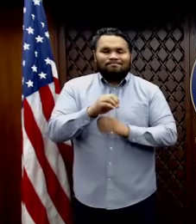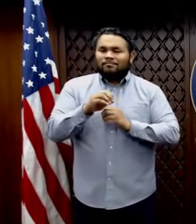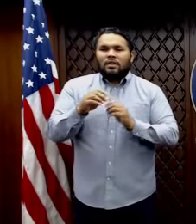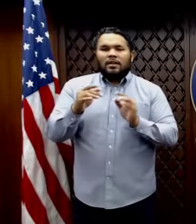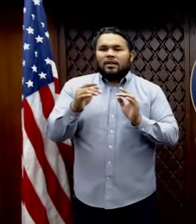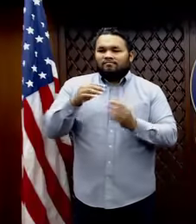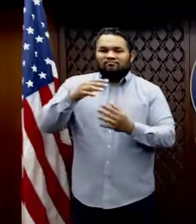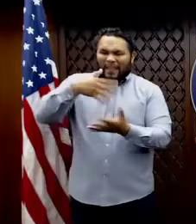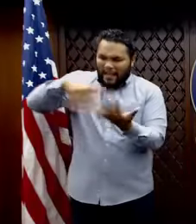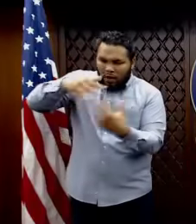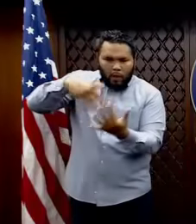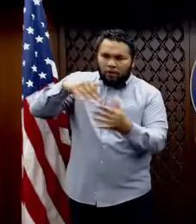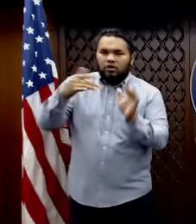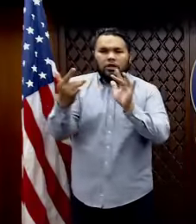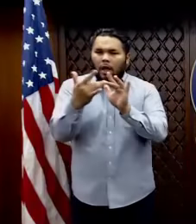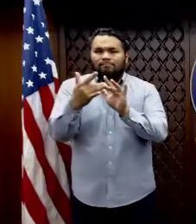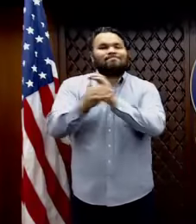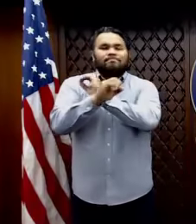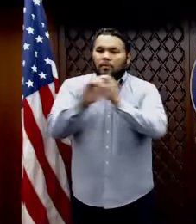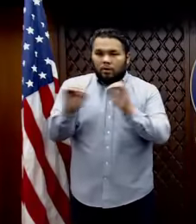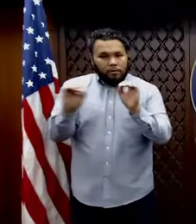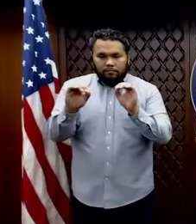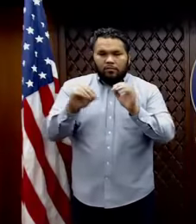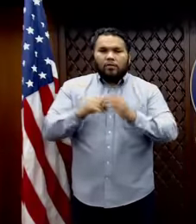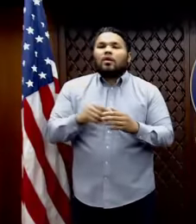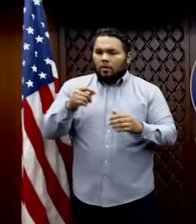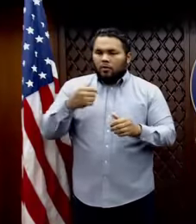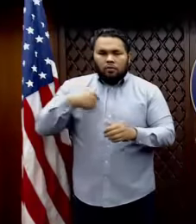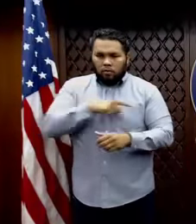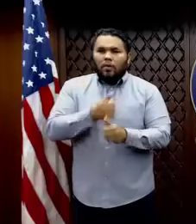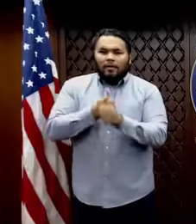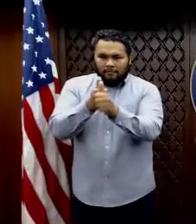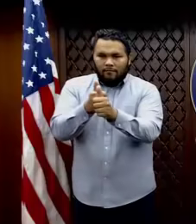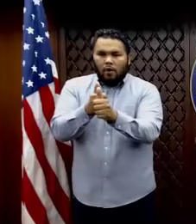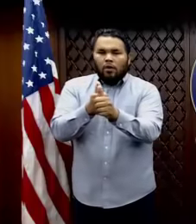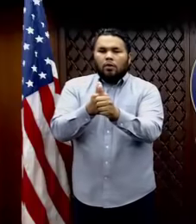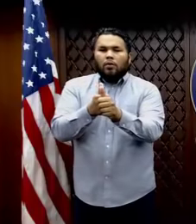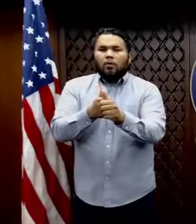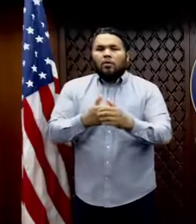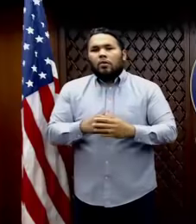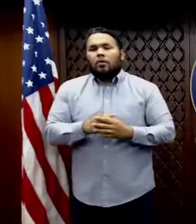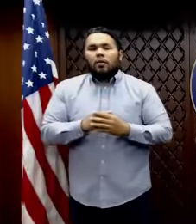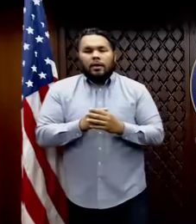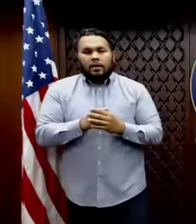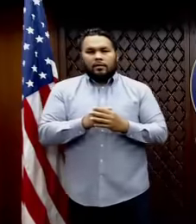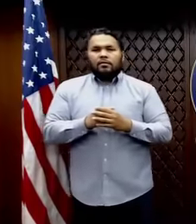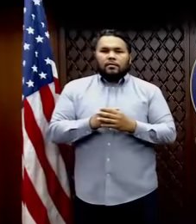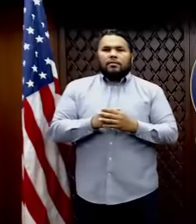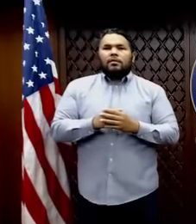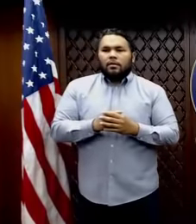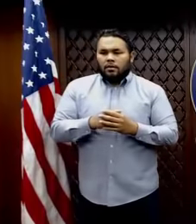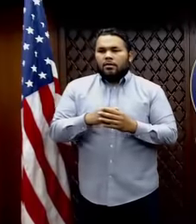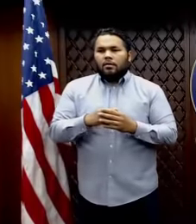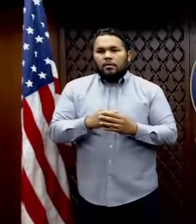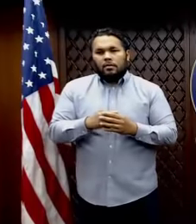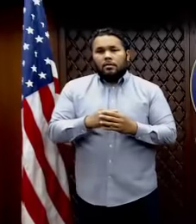contact, uh, in accordance with the standard social distancing guidelines that, that we're all observing. Thanks for the question, Kevin. So the positive,